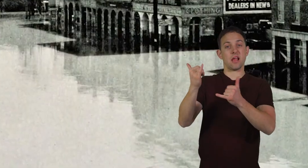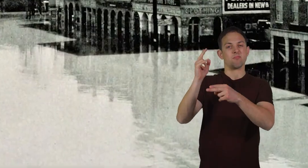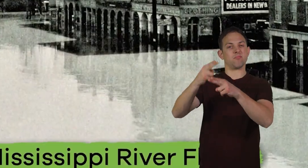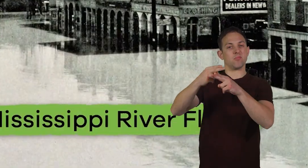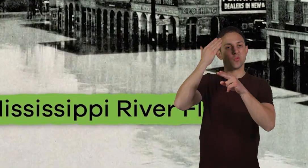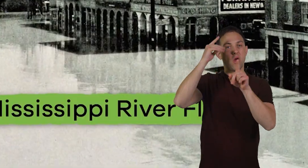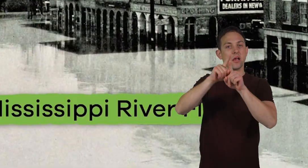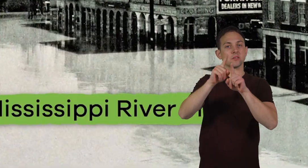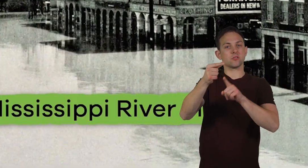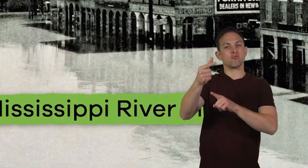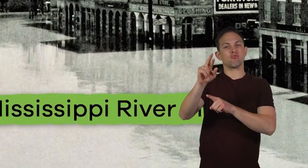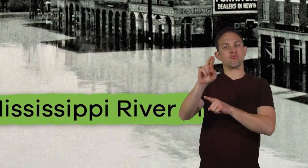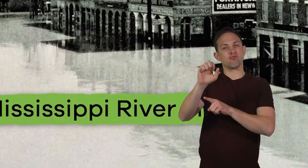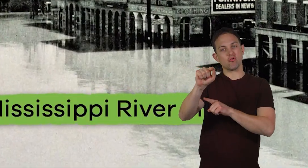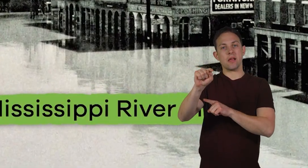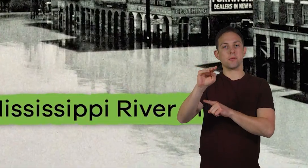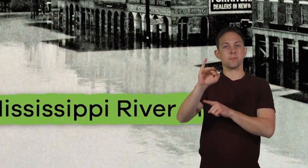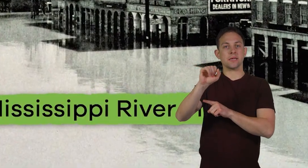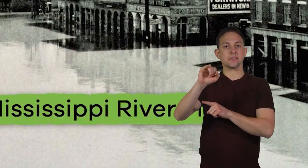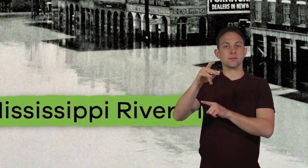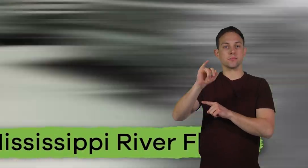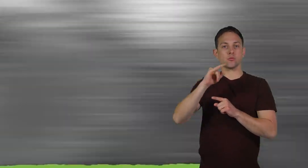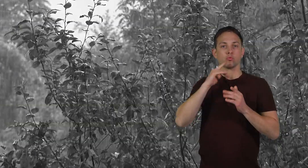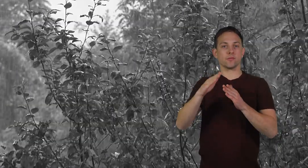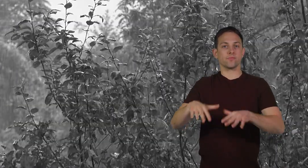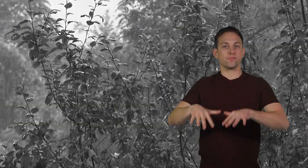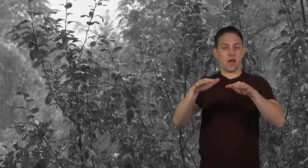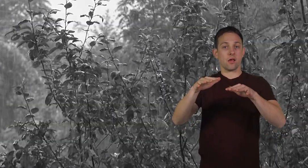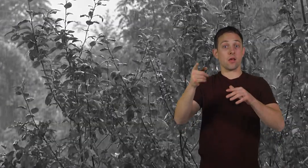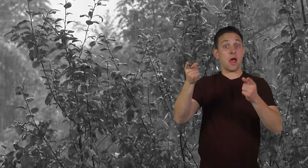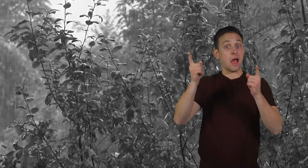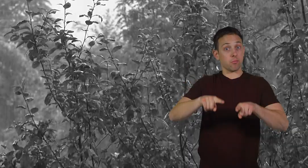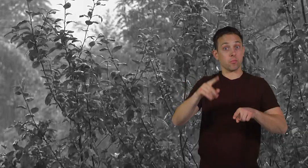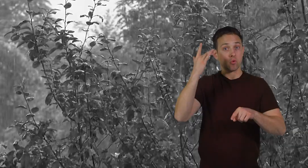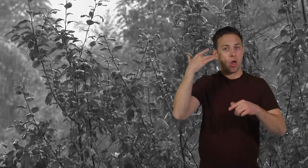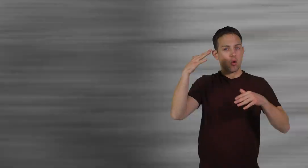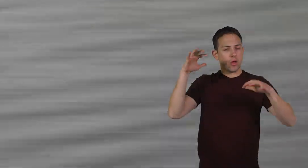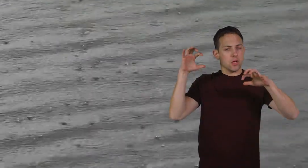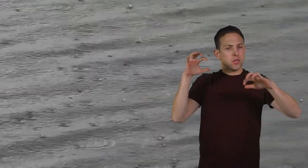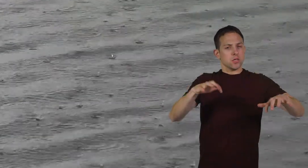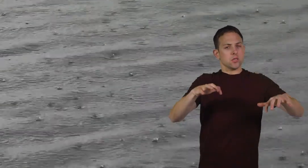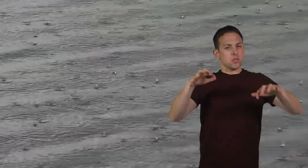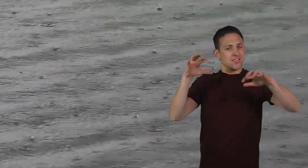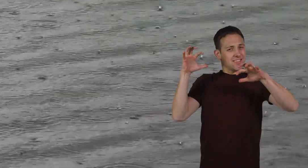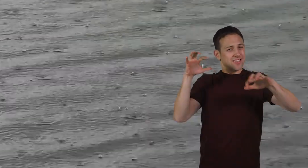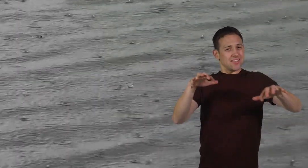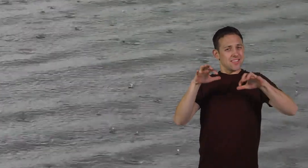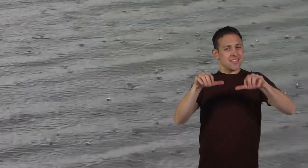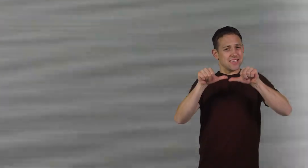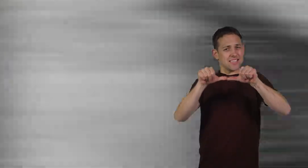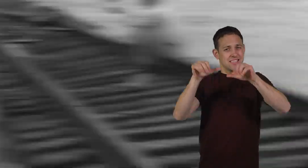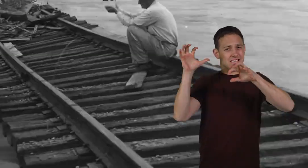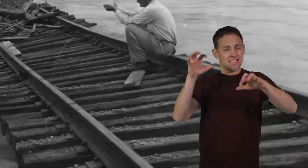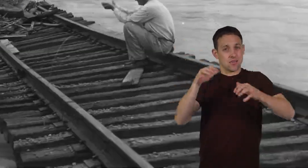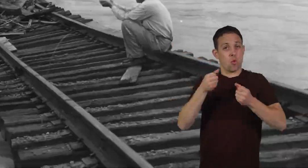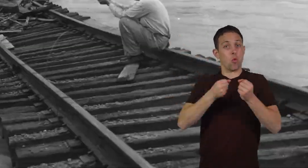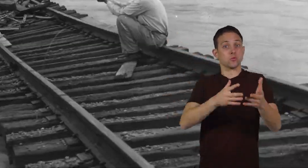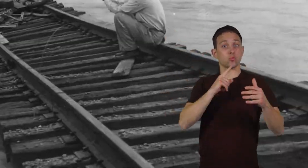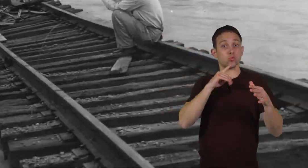known as the Great Mississippi River Flood. It happened because of extremely heavy rains, which caused river